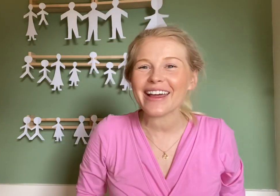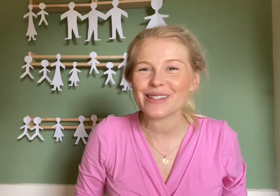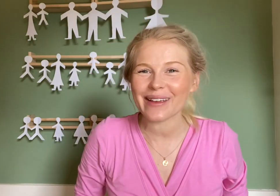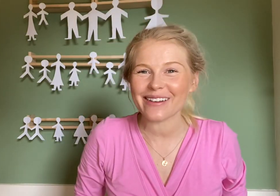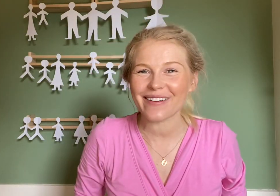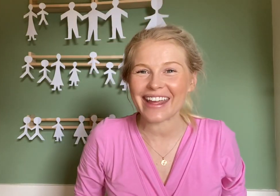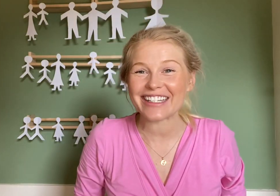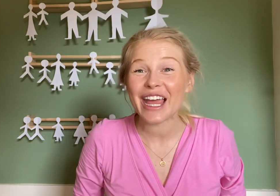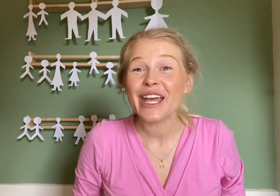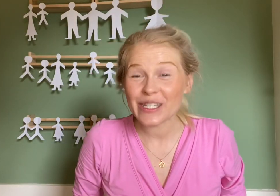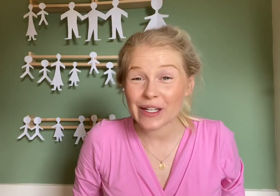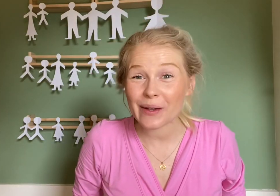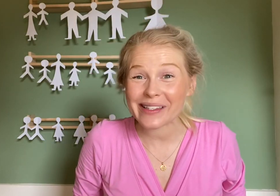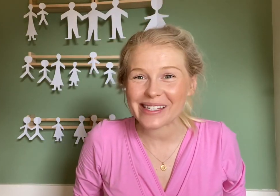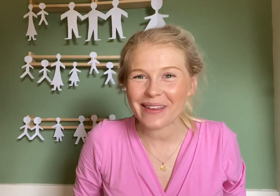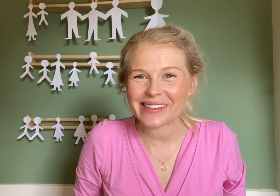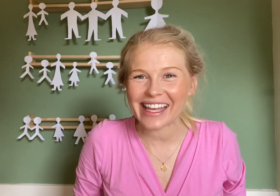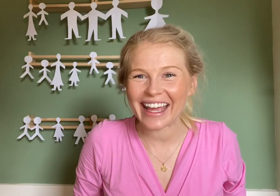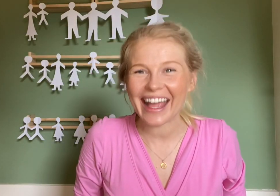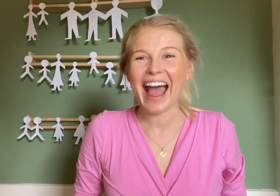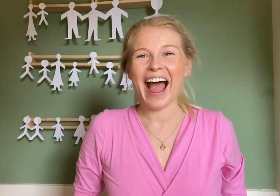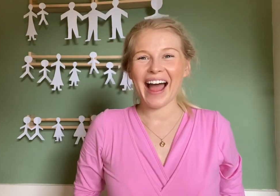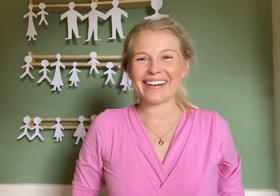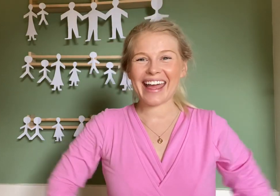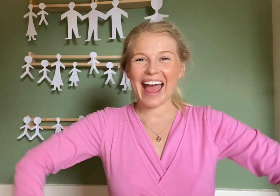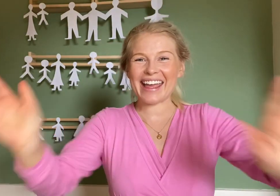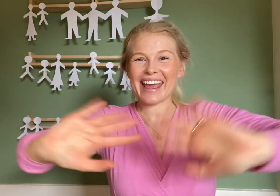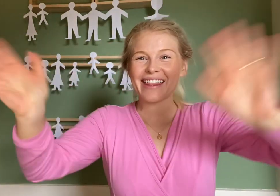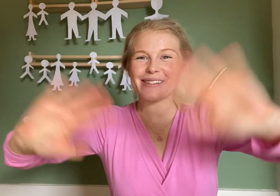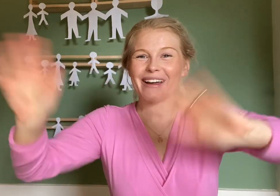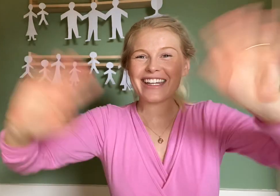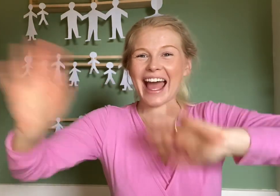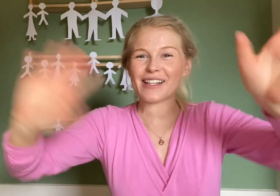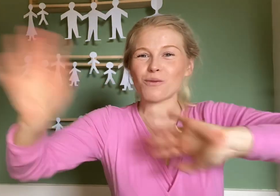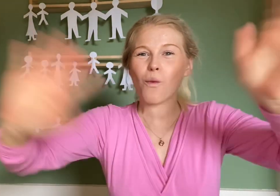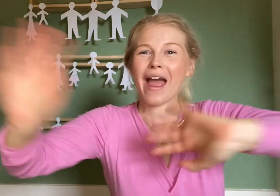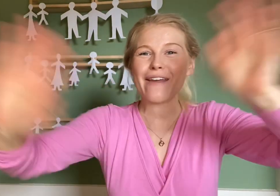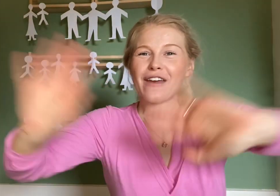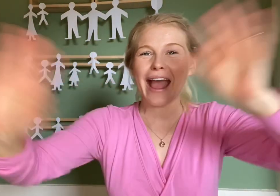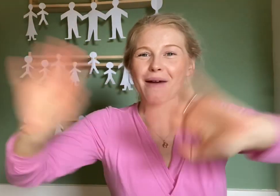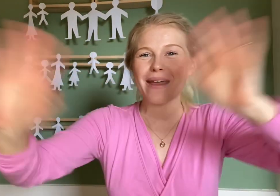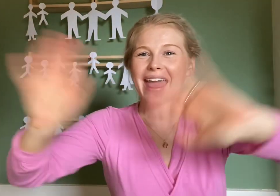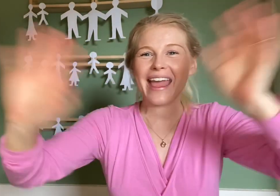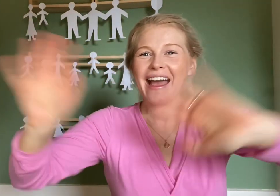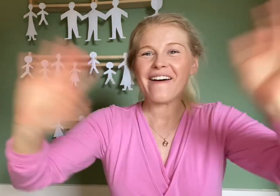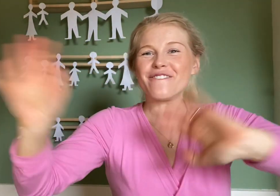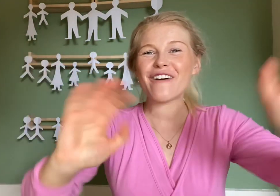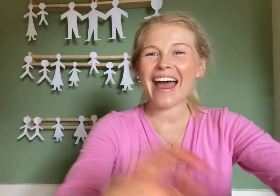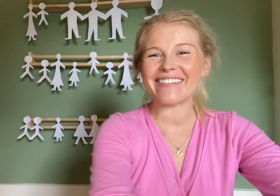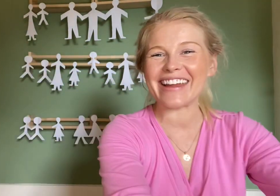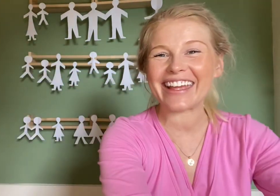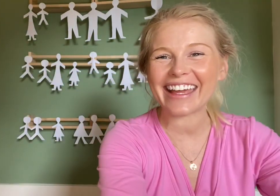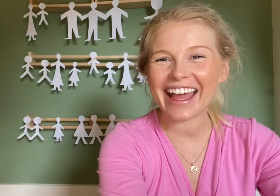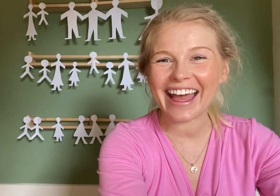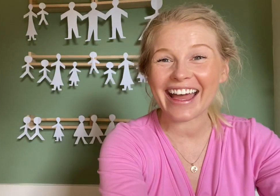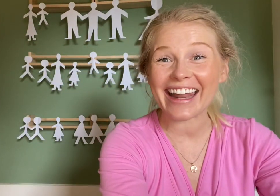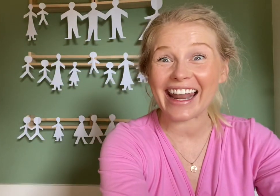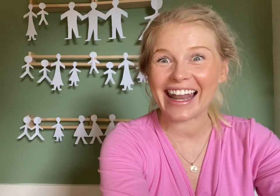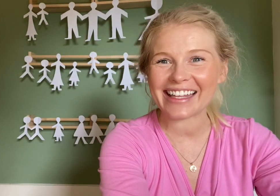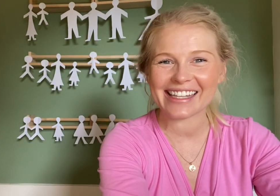as we can reach. So do it with some music. Okay, get those magic hands waving at me. Very good! And let's get